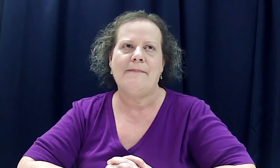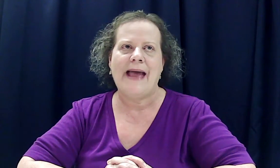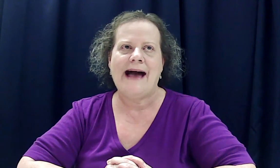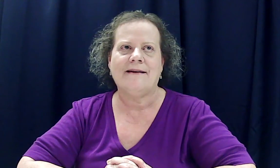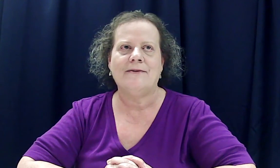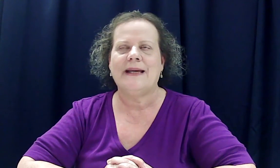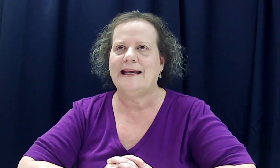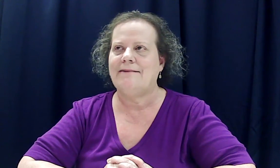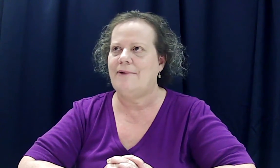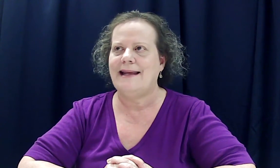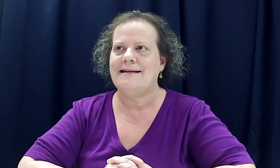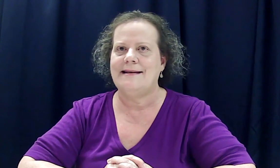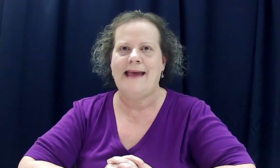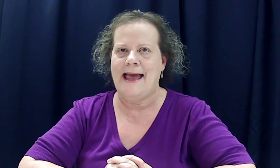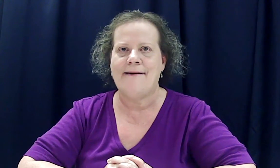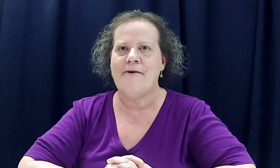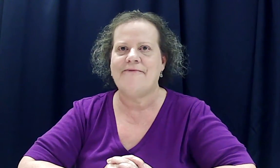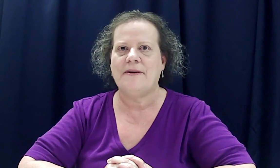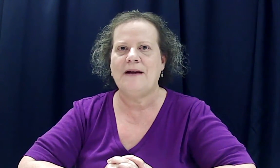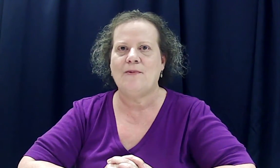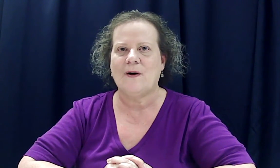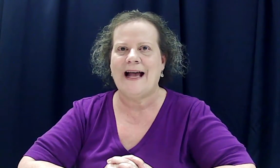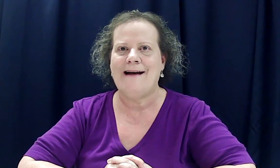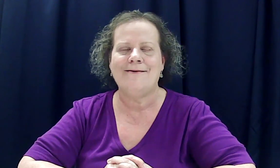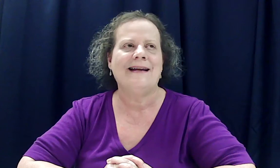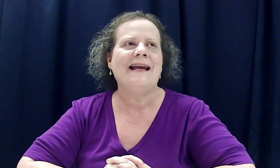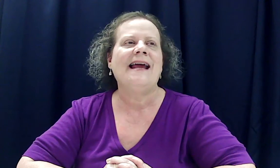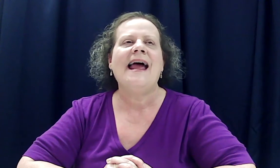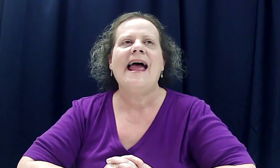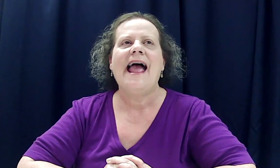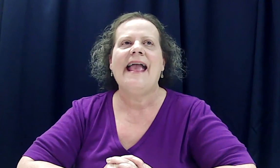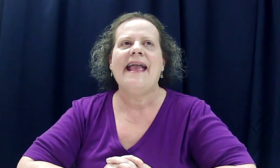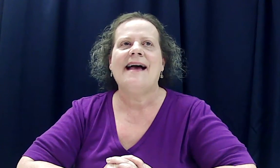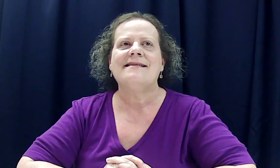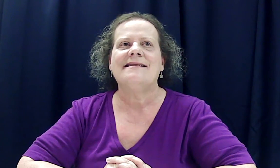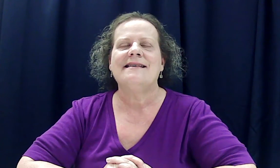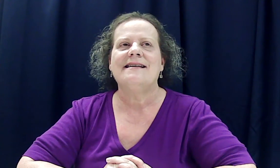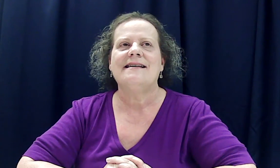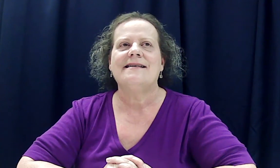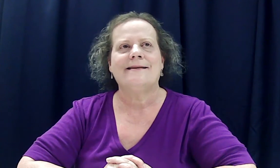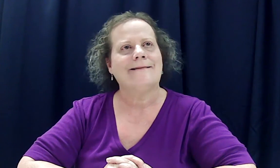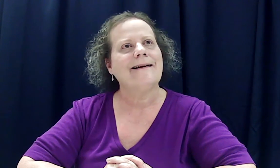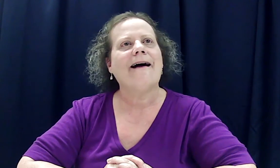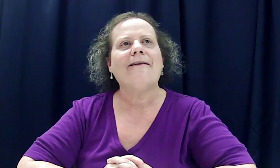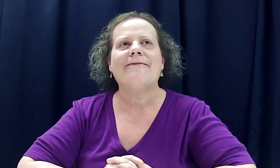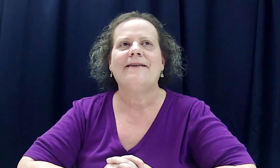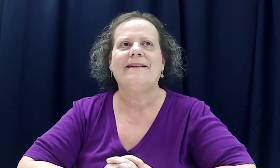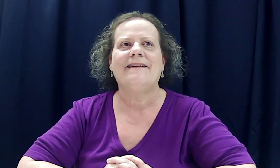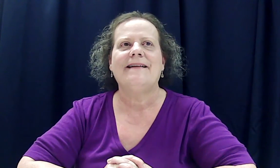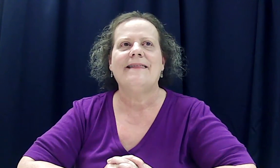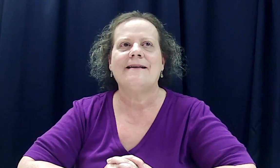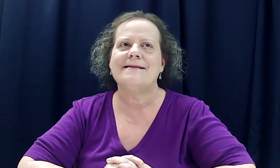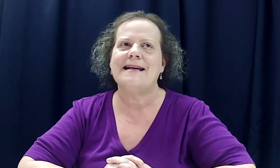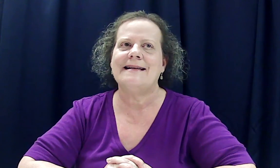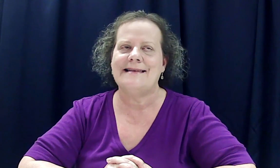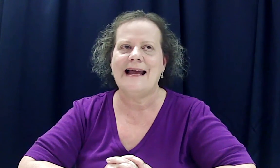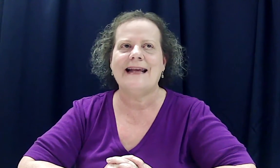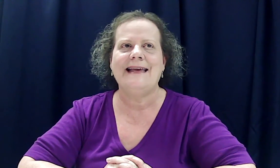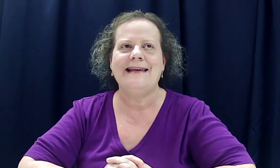bathroom getting ready to head home for my workout. And sure enough, there's a set of keys